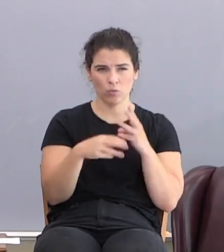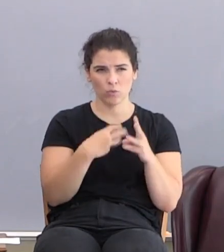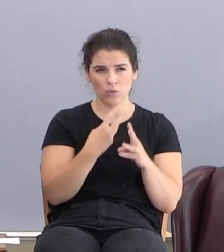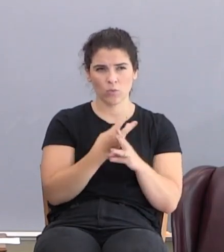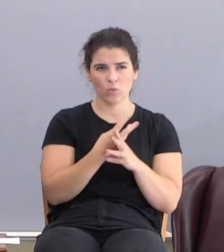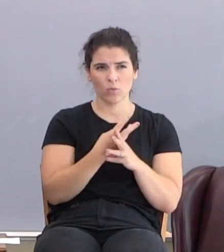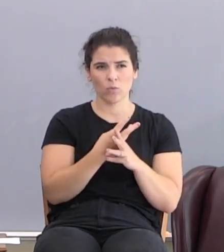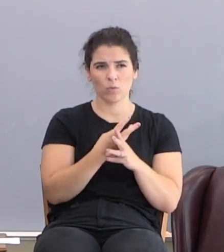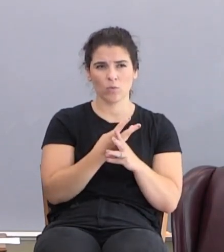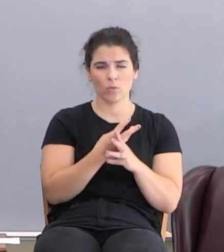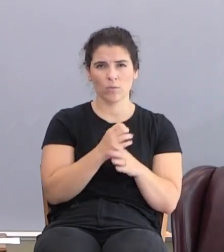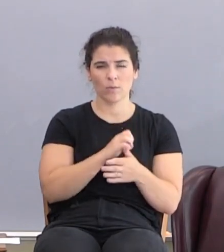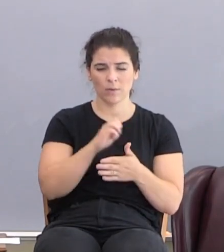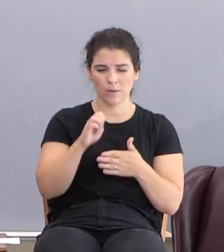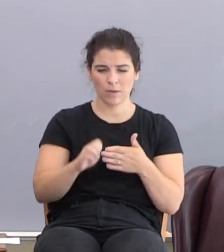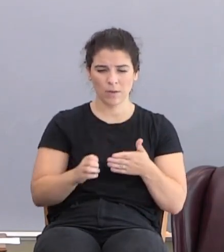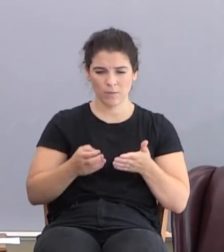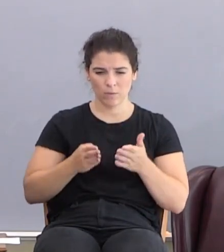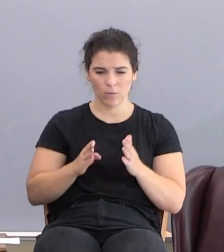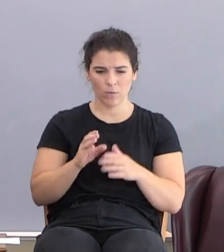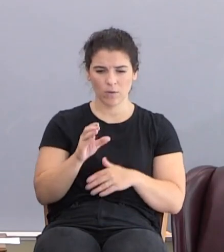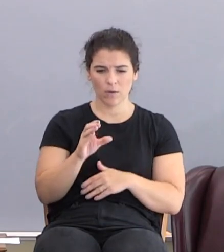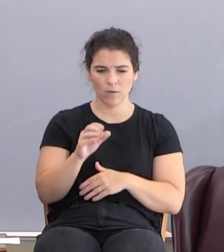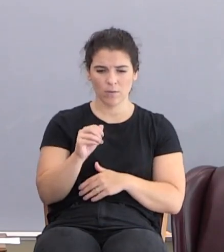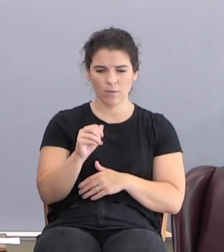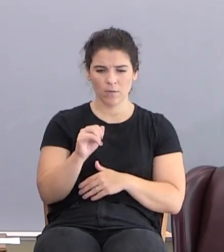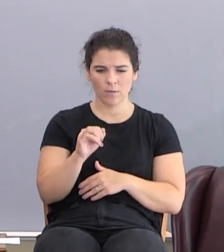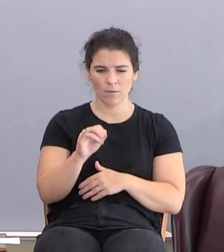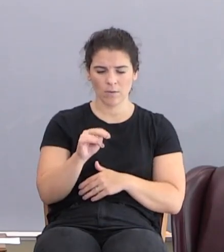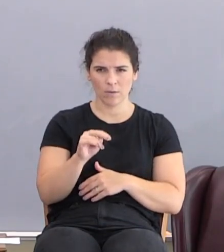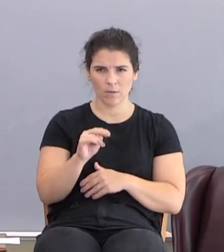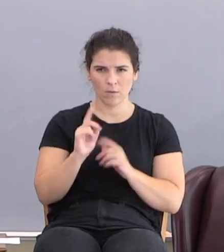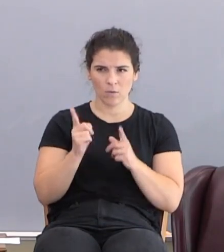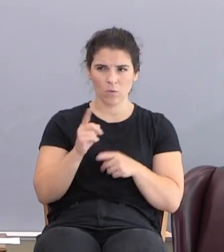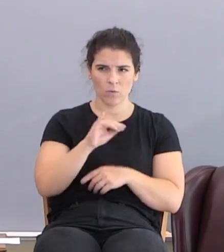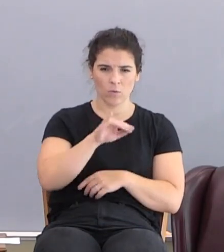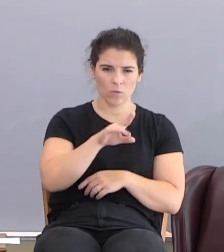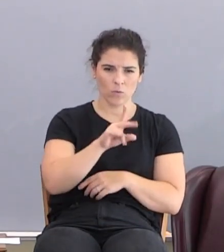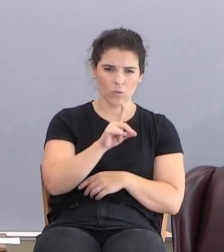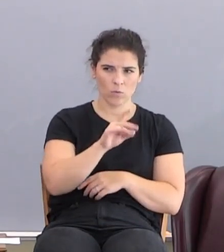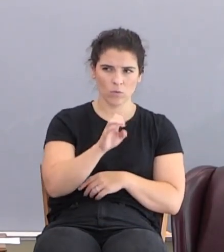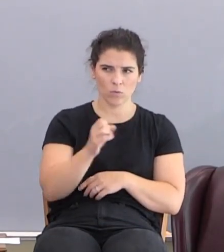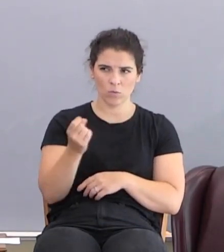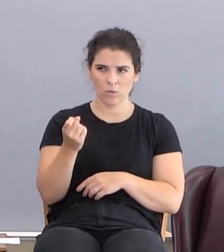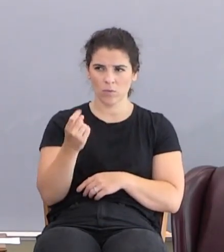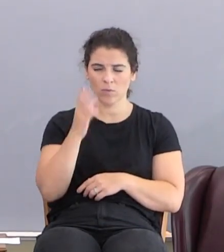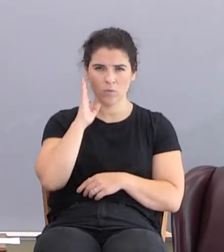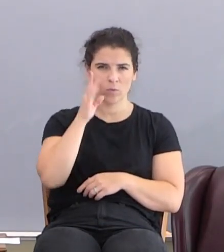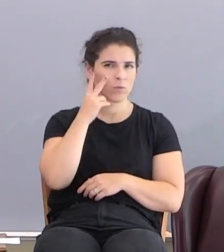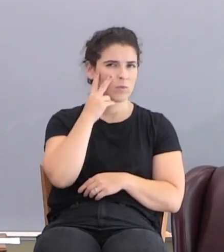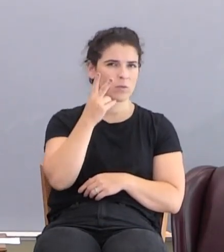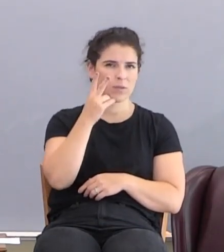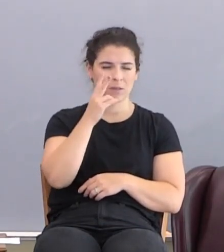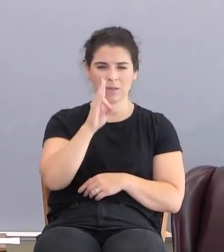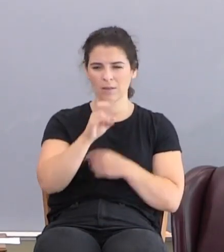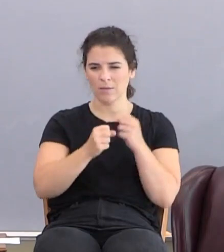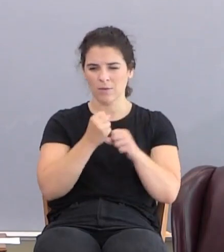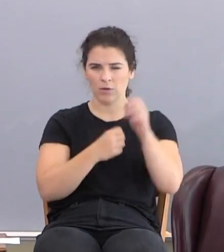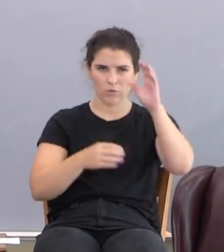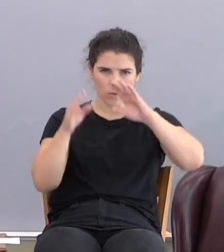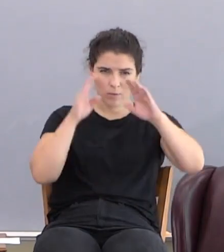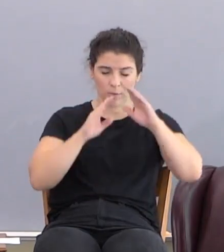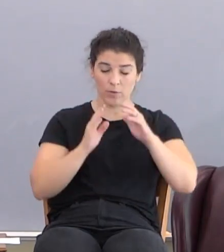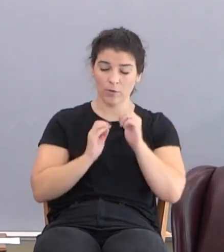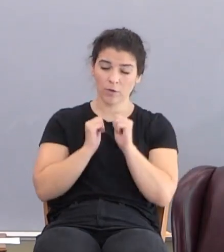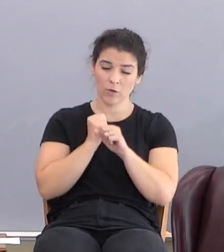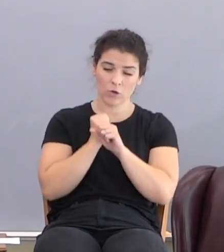The end of the way of Cain, if you go to Jude, verse 11, you'll see that in the tribulation. It leads to the